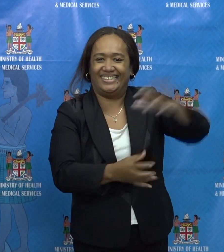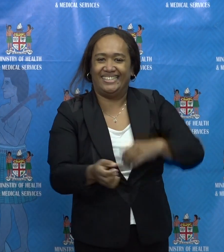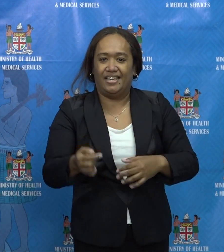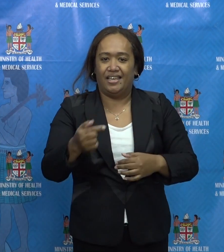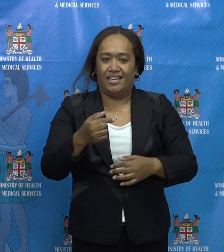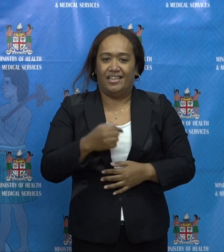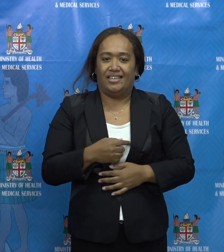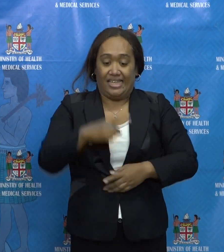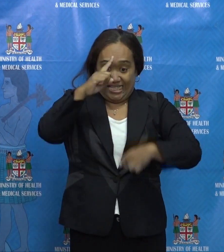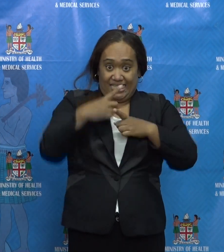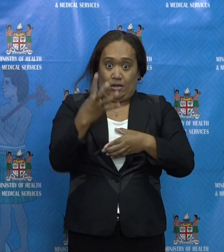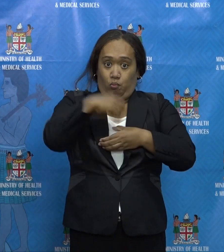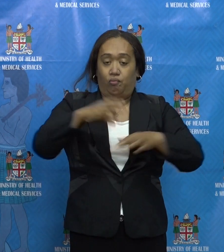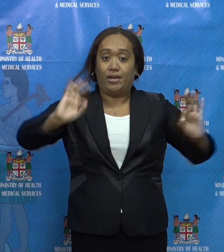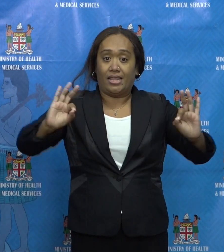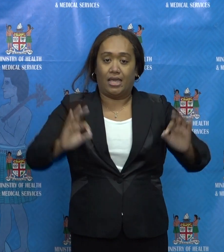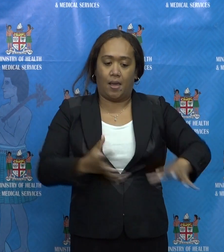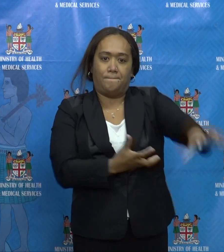on that, So it's movement.